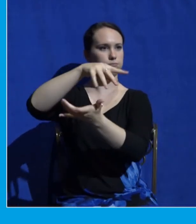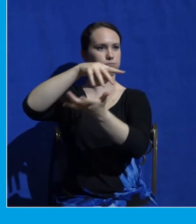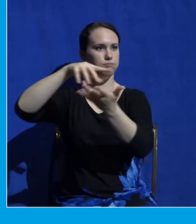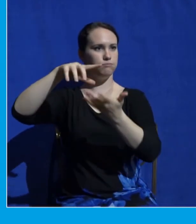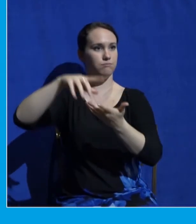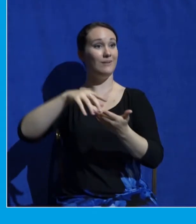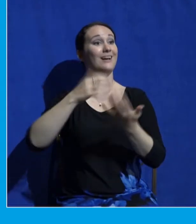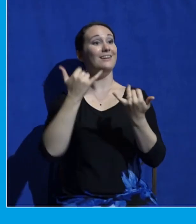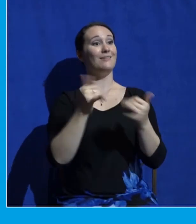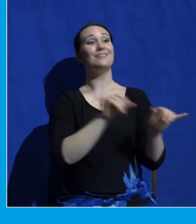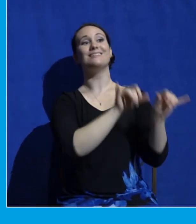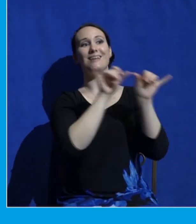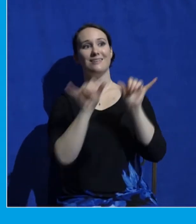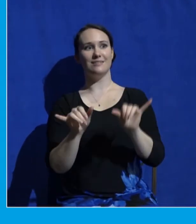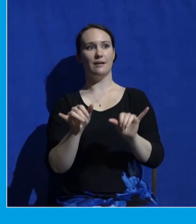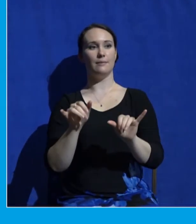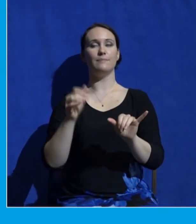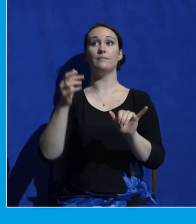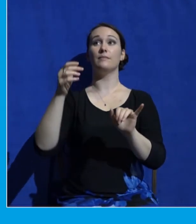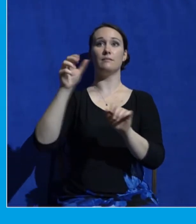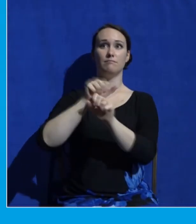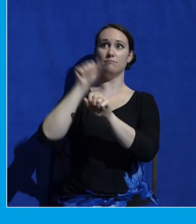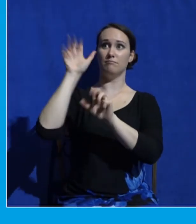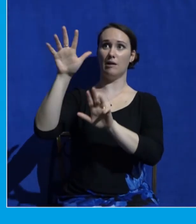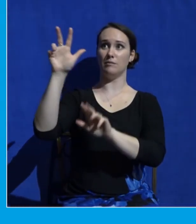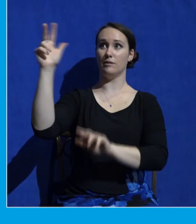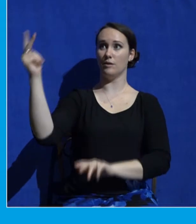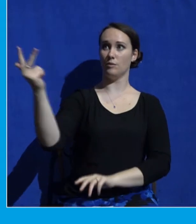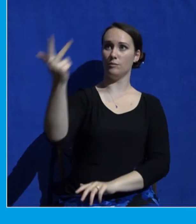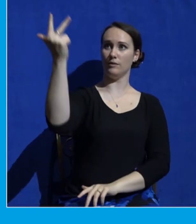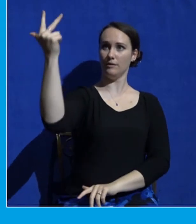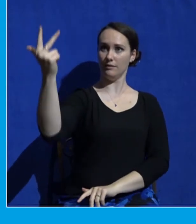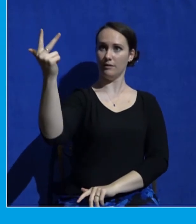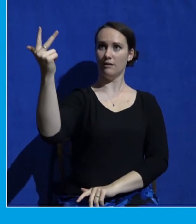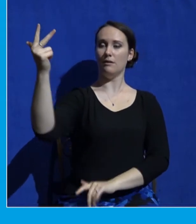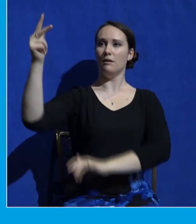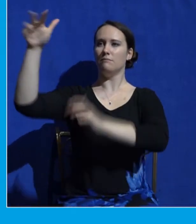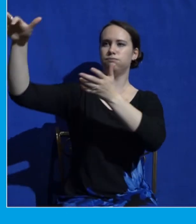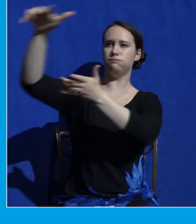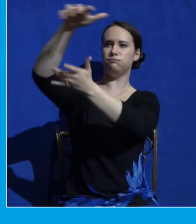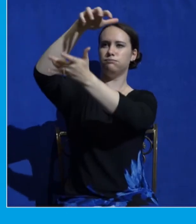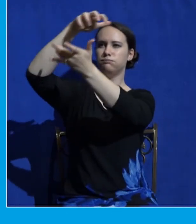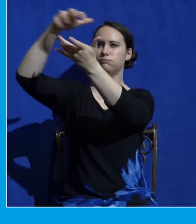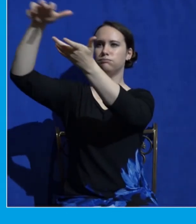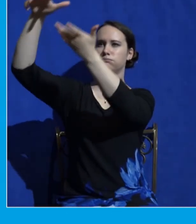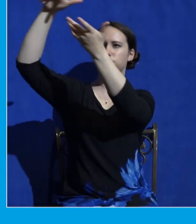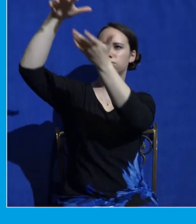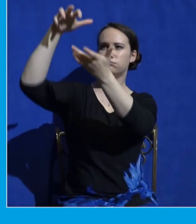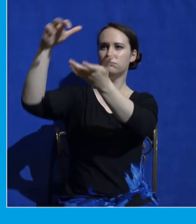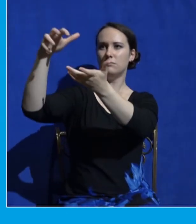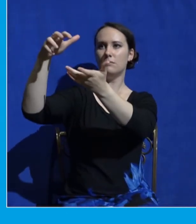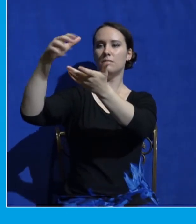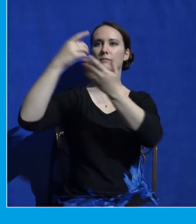of the cloud saying, this is my beloved son. Boom.